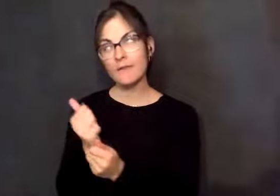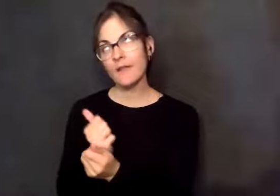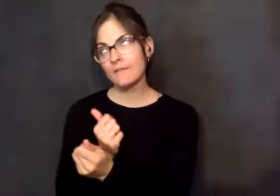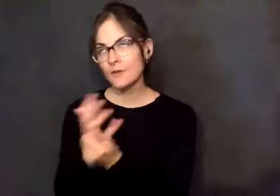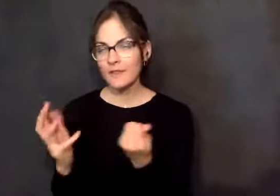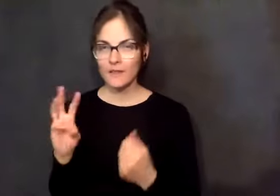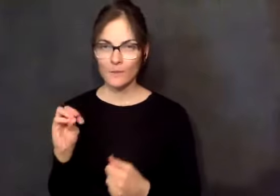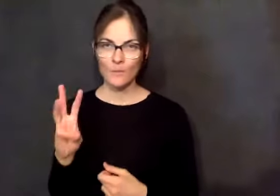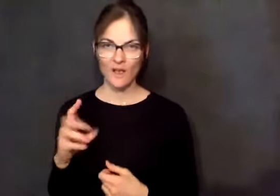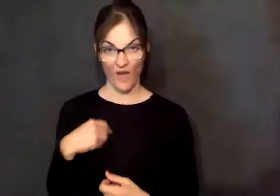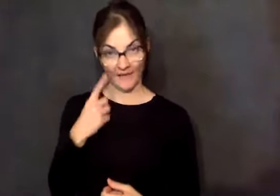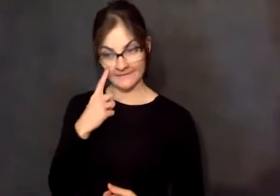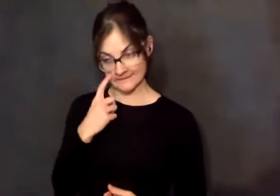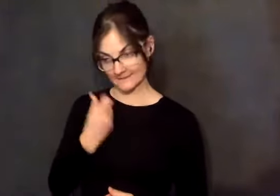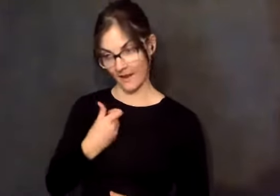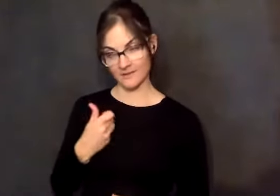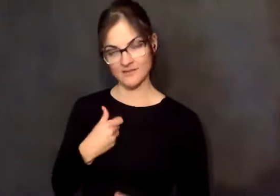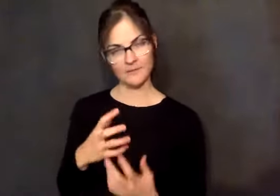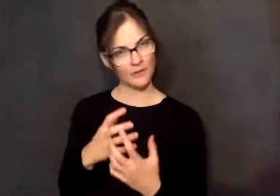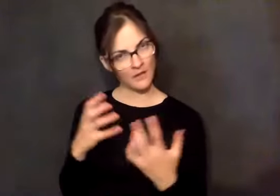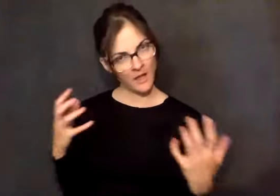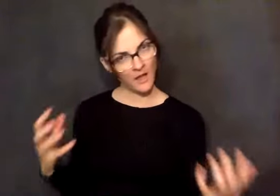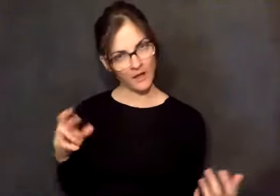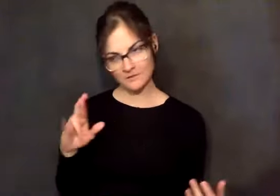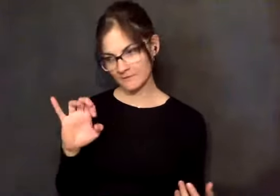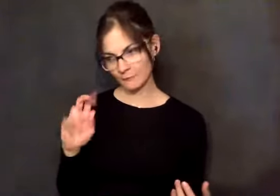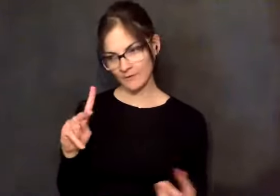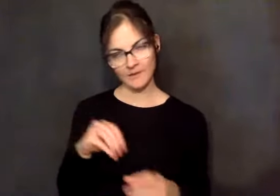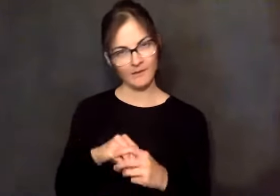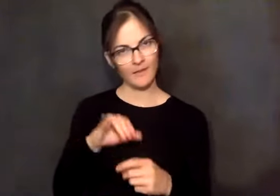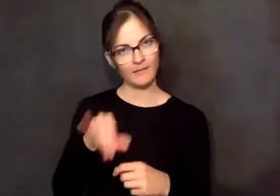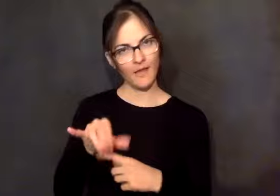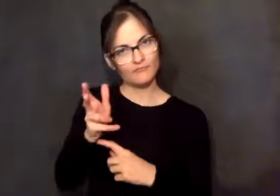I've seen the video. I've seen more of Rick than I've ever wanted to see.